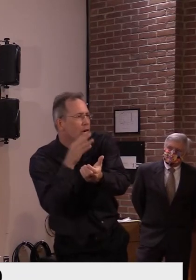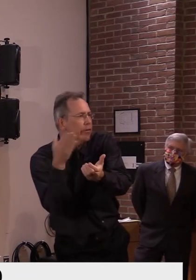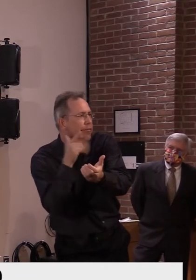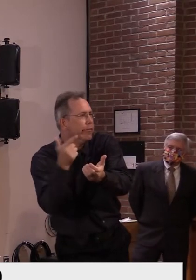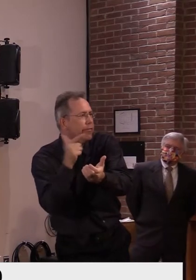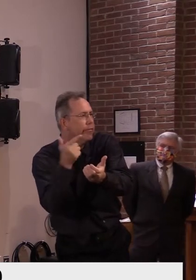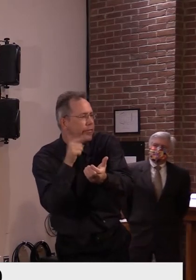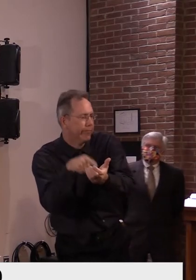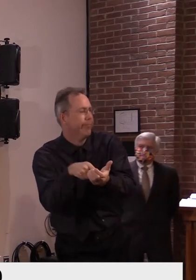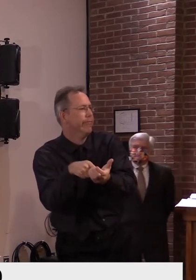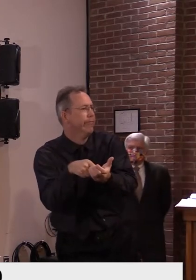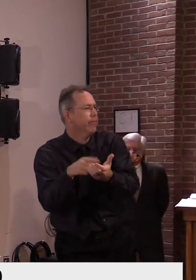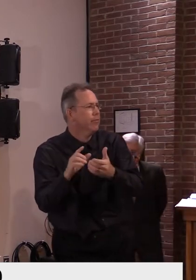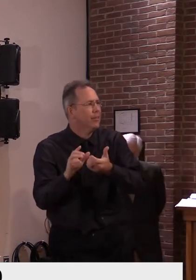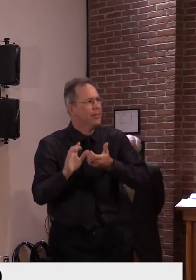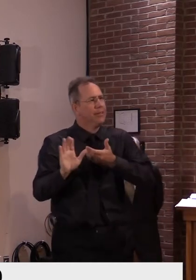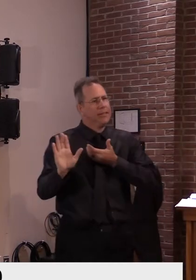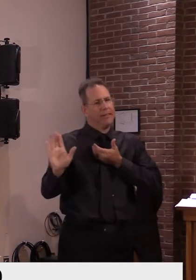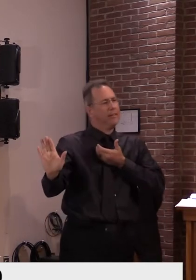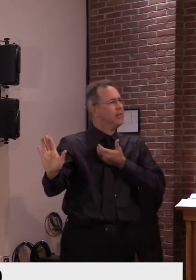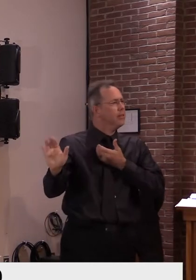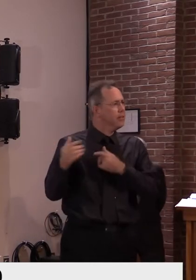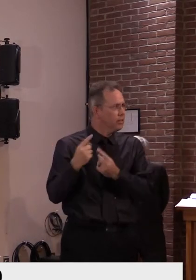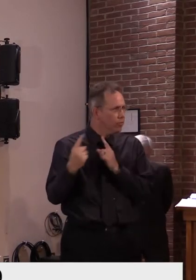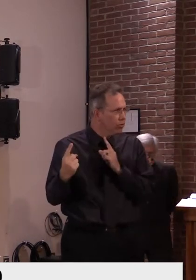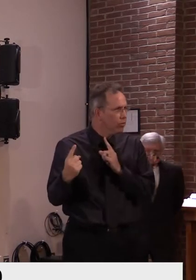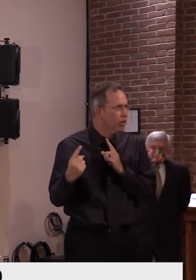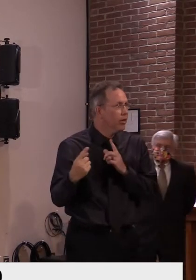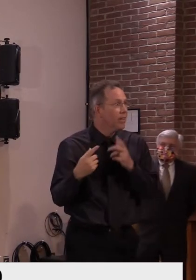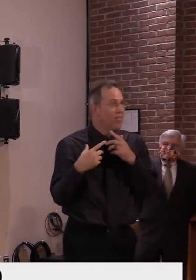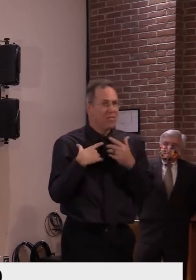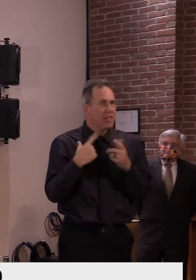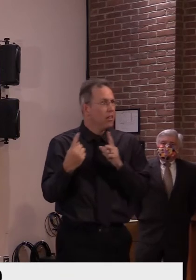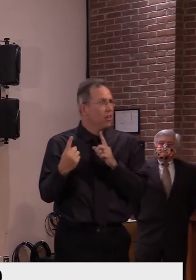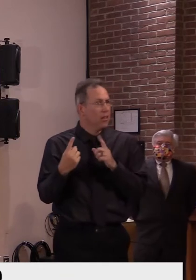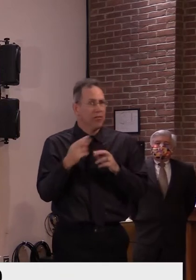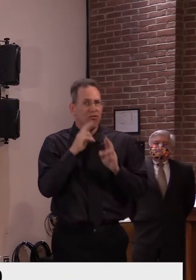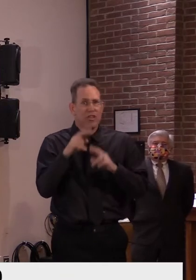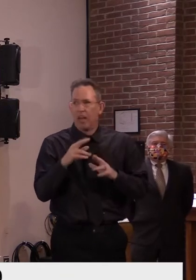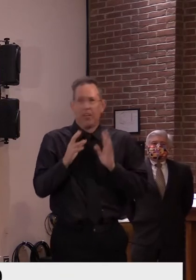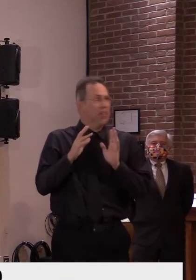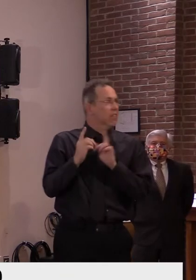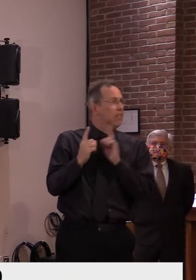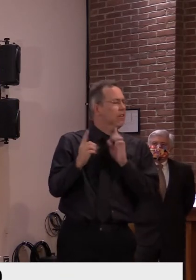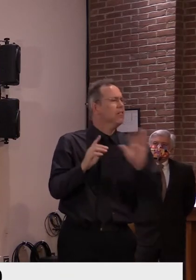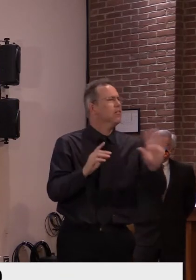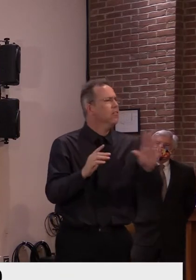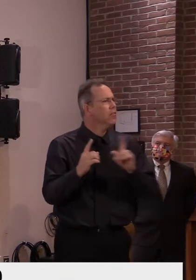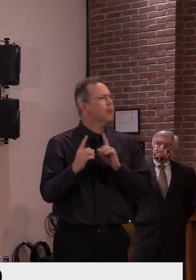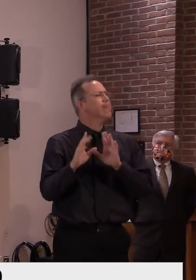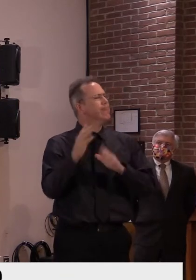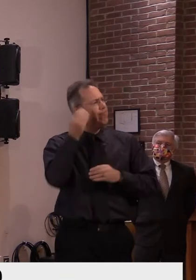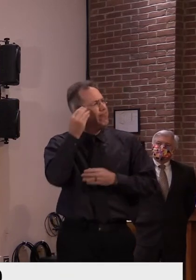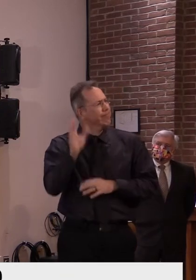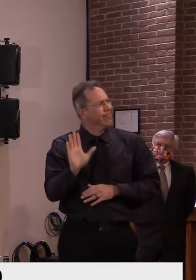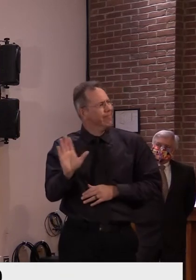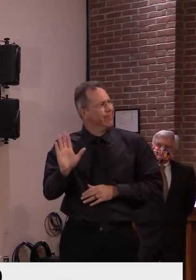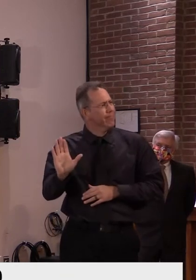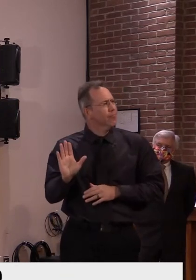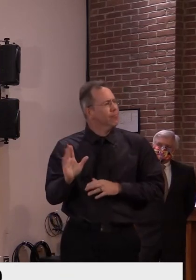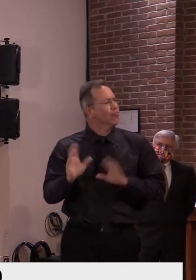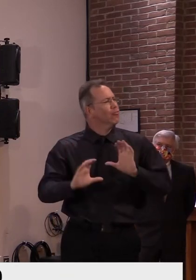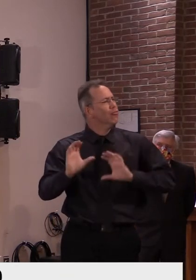that even more readily. So if we know we're inserting ourselves into circumstances that might make that happen with greater